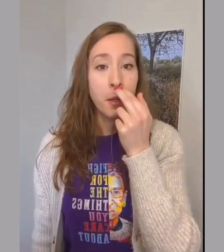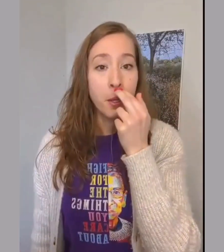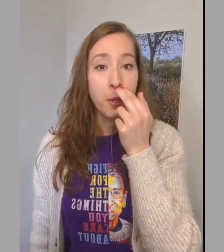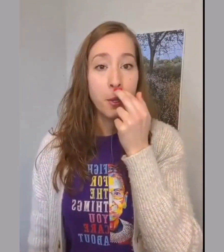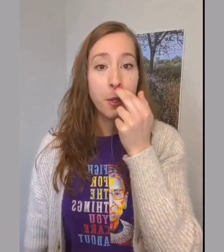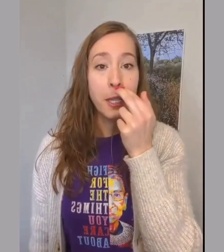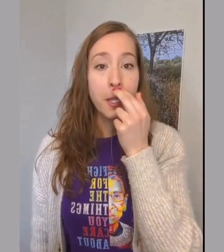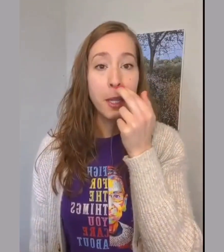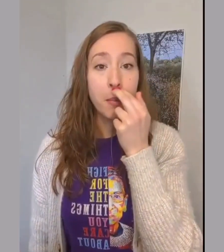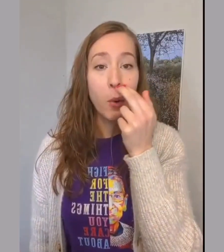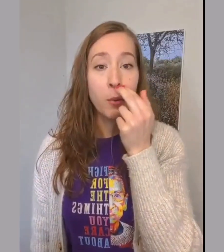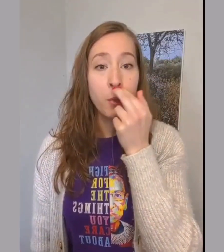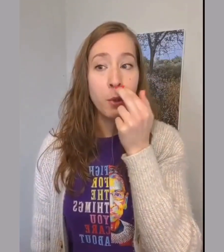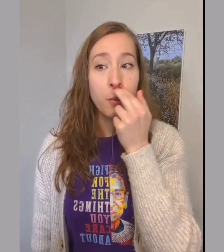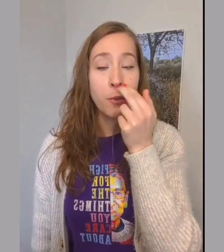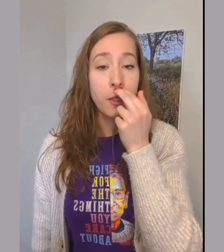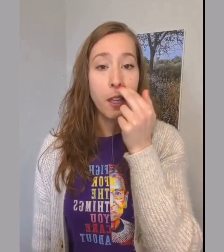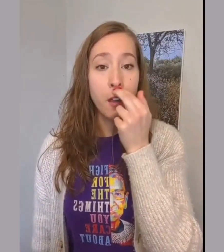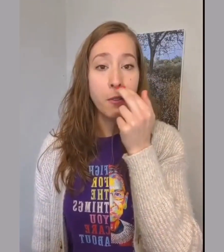Creating more room for love.